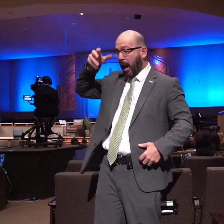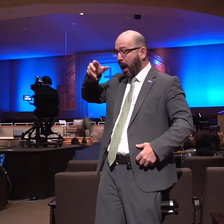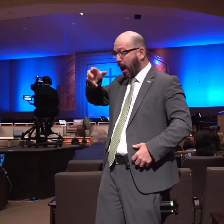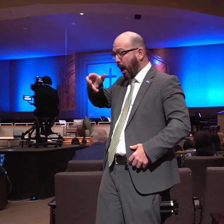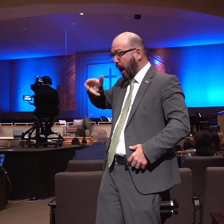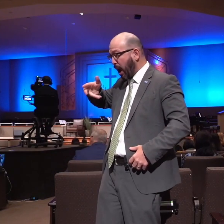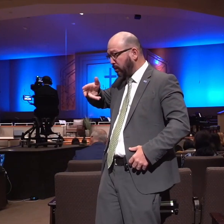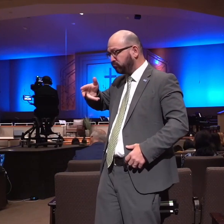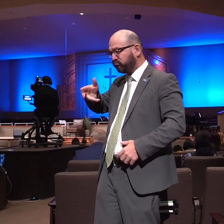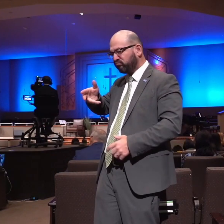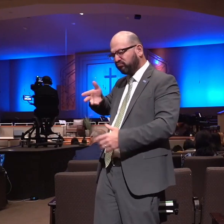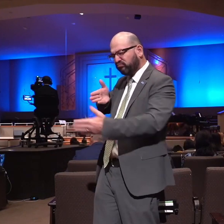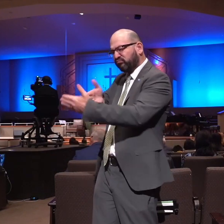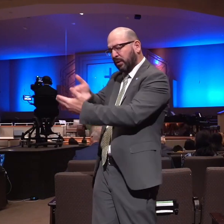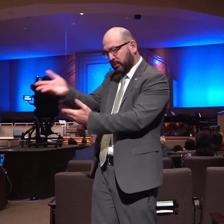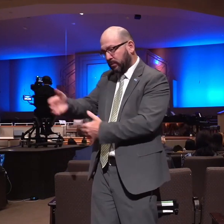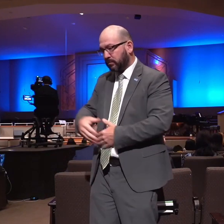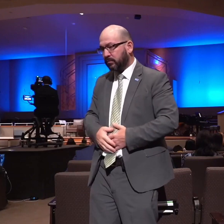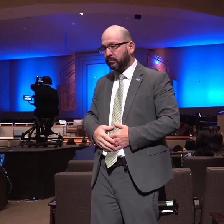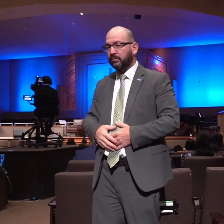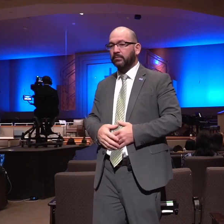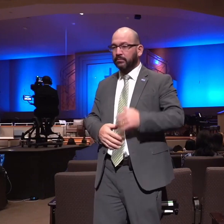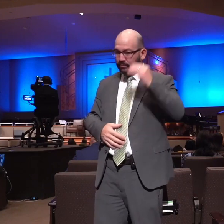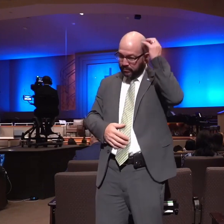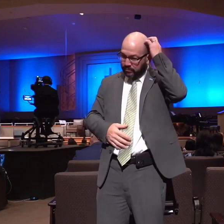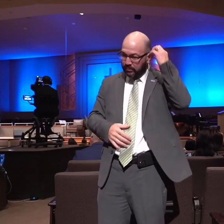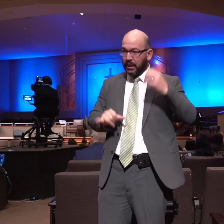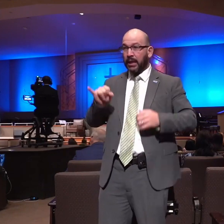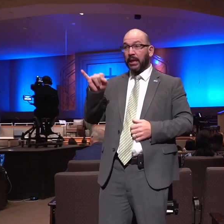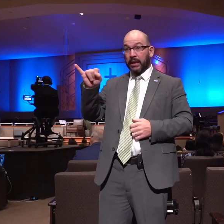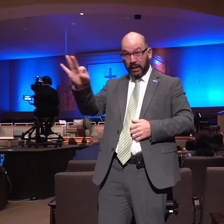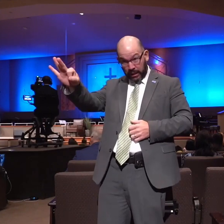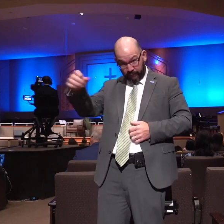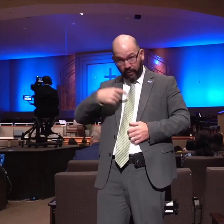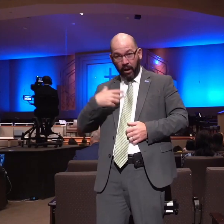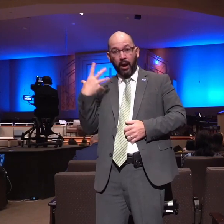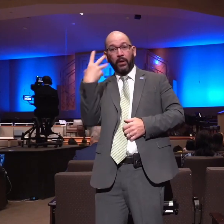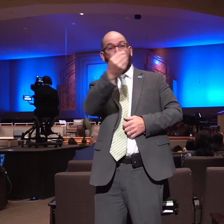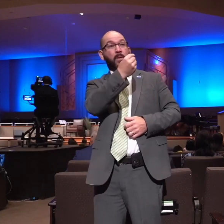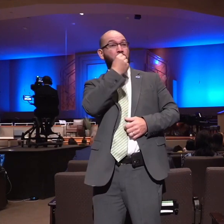if I leave church this afternoon and a lion confronts me between here and my car